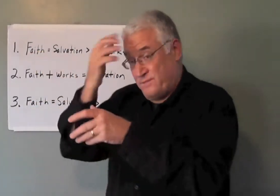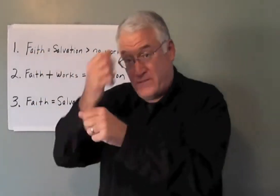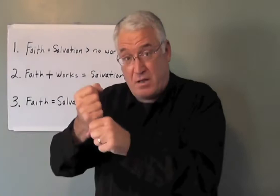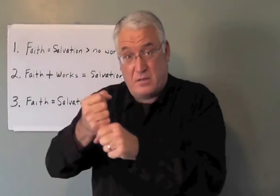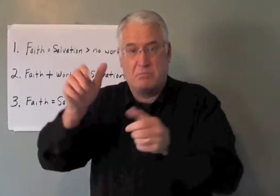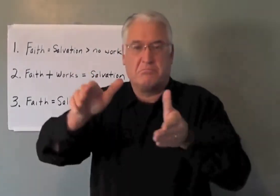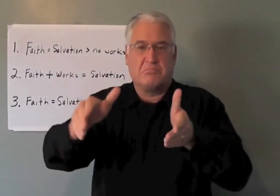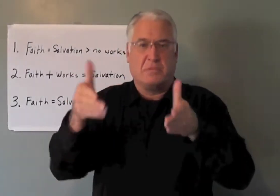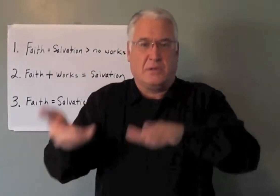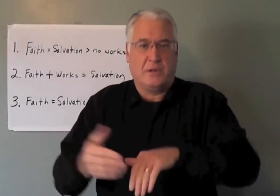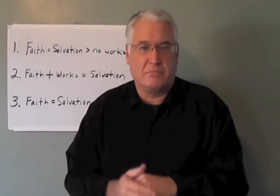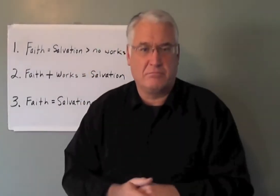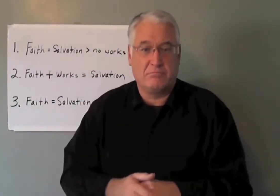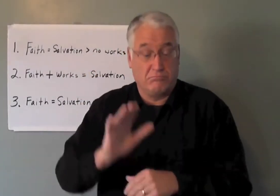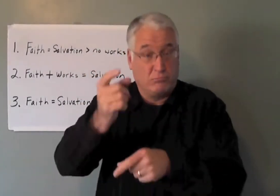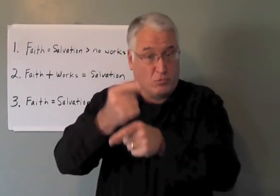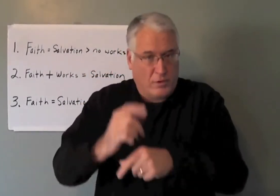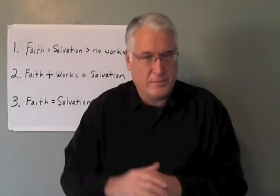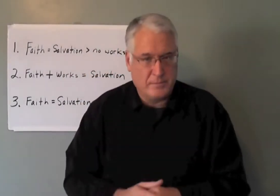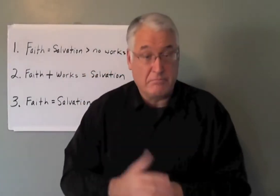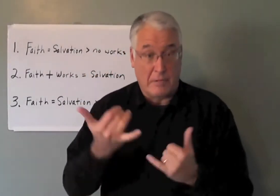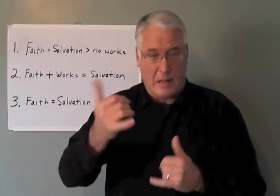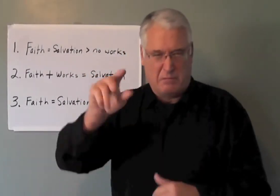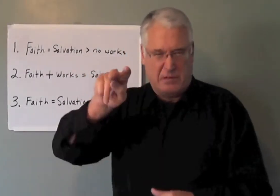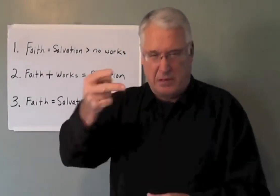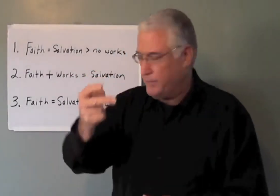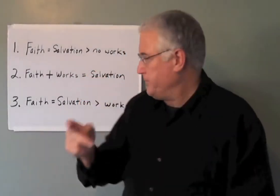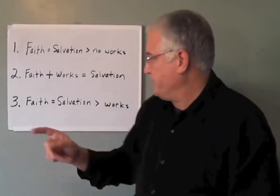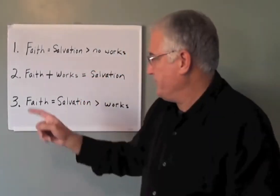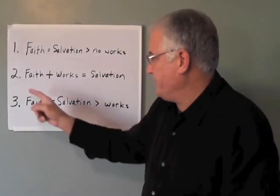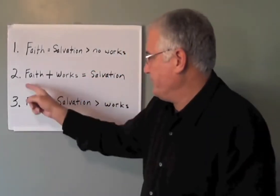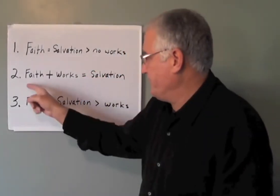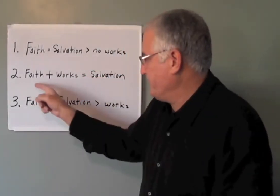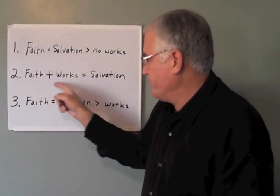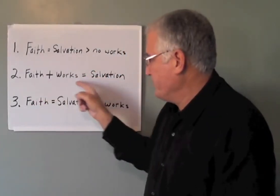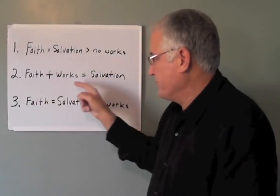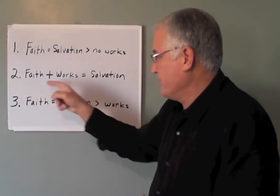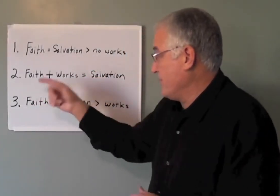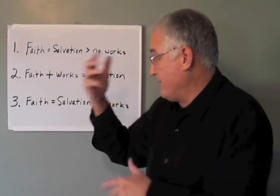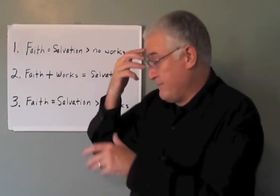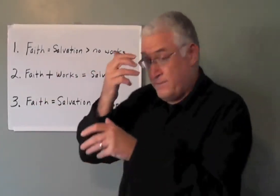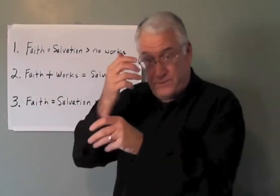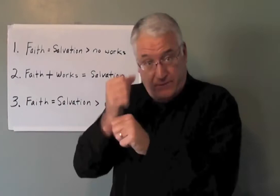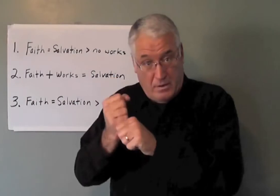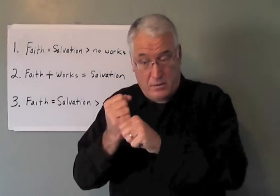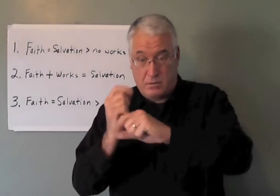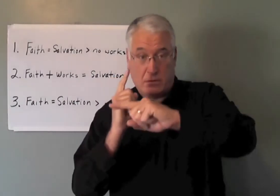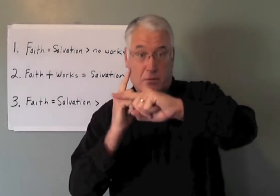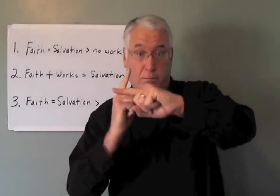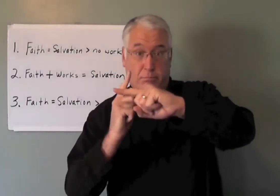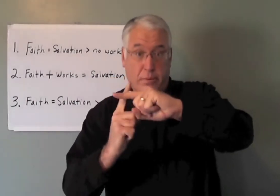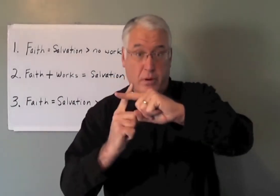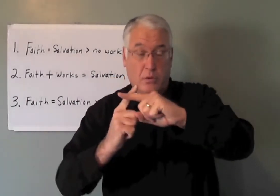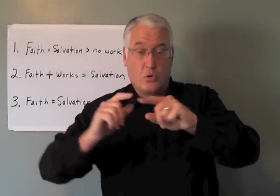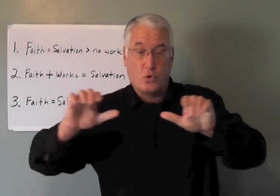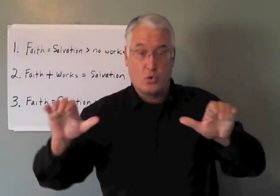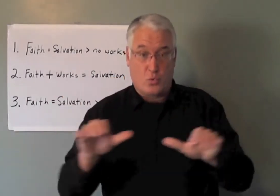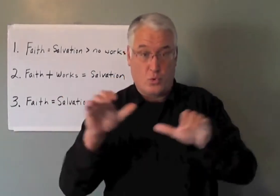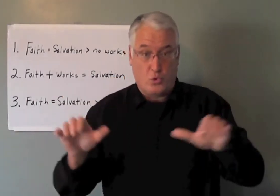Yes. Faith is dead. He's right. Now, let's look at perspective number two. Faith plus